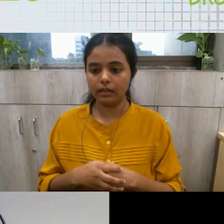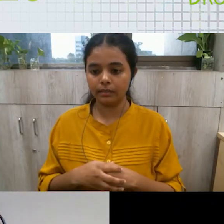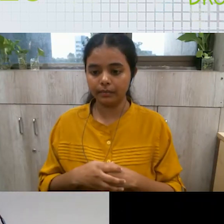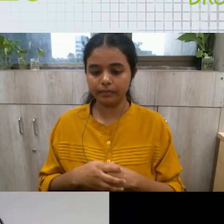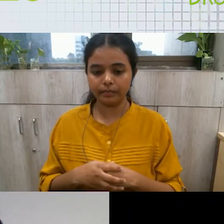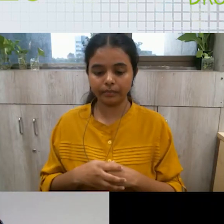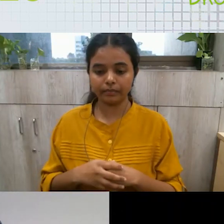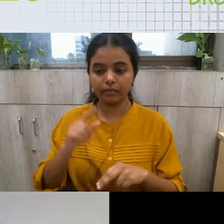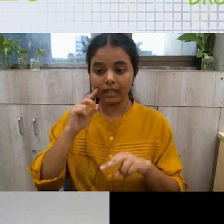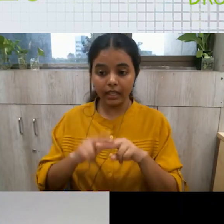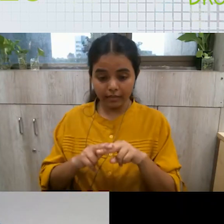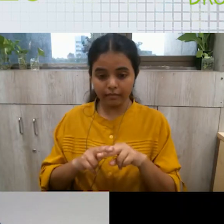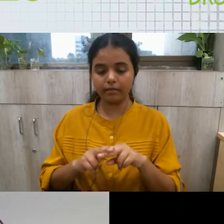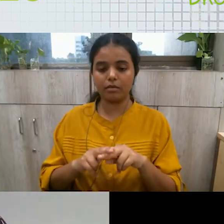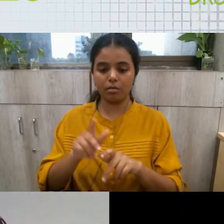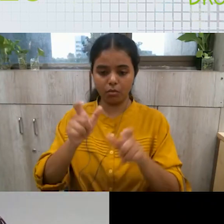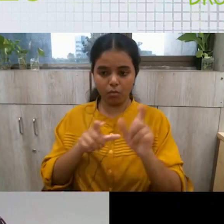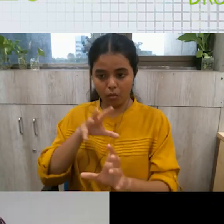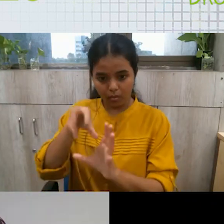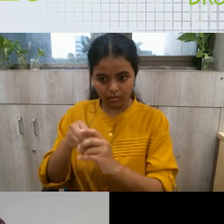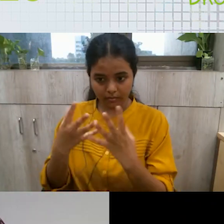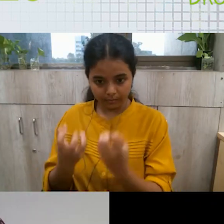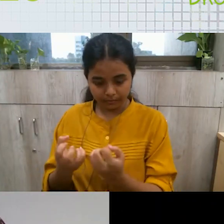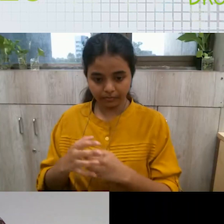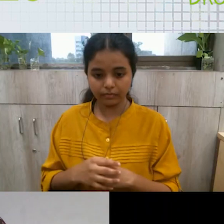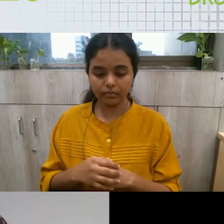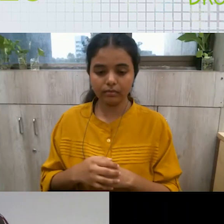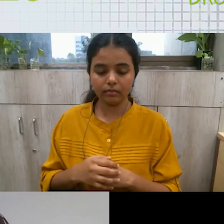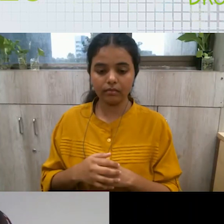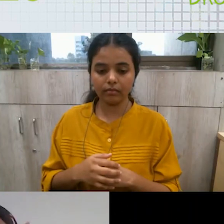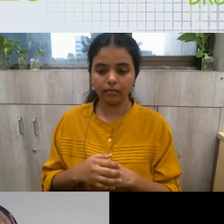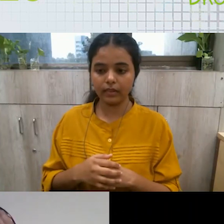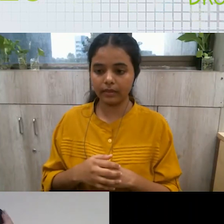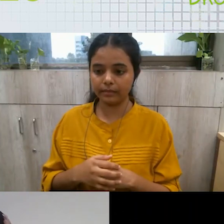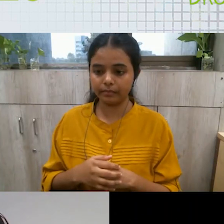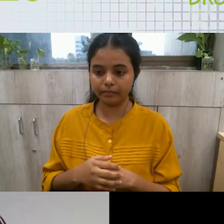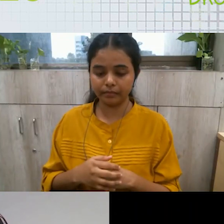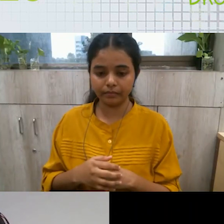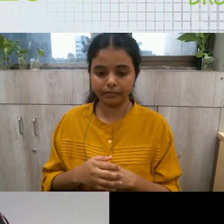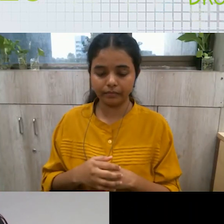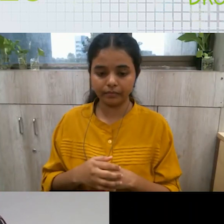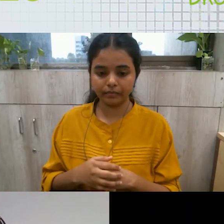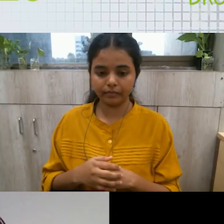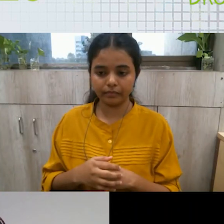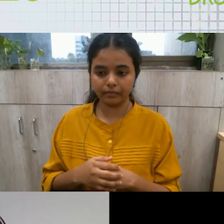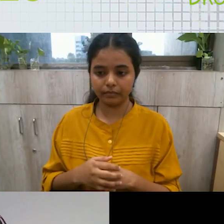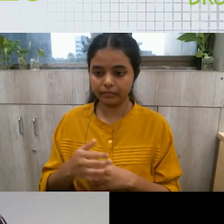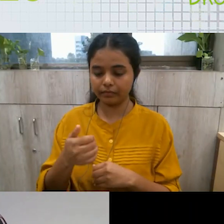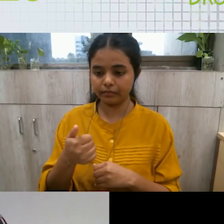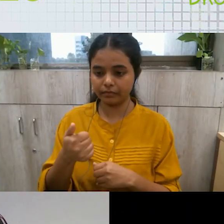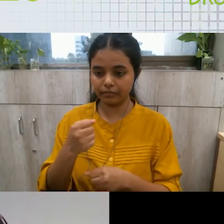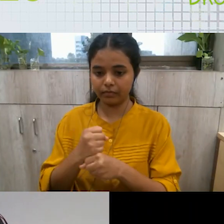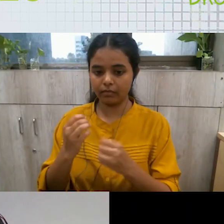if being a part of it you have not made a pass